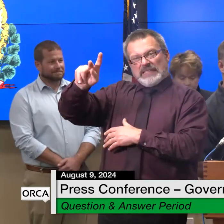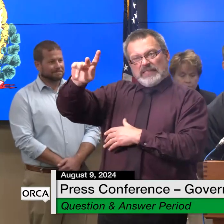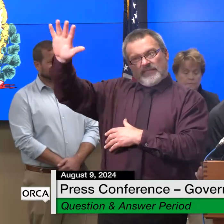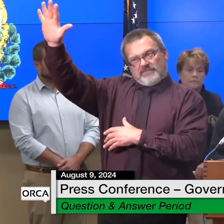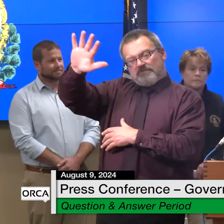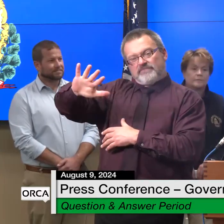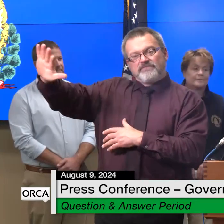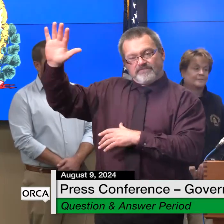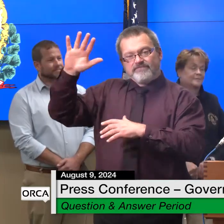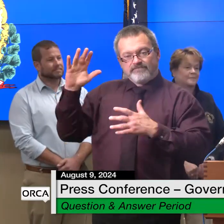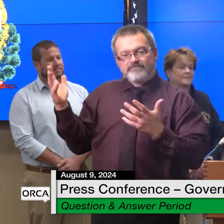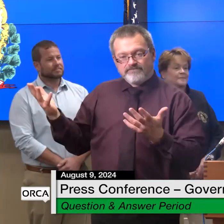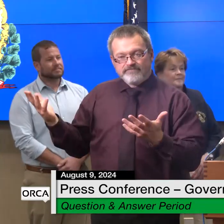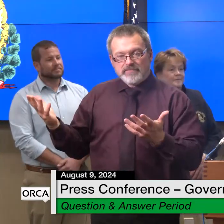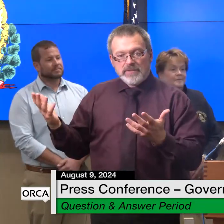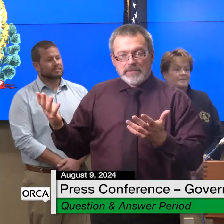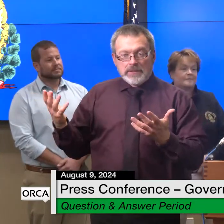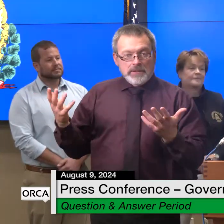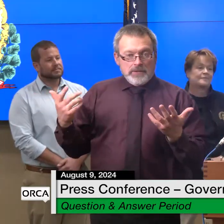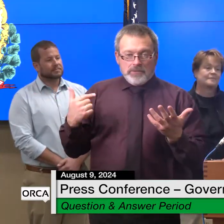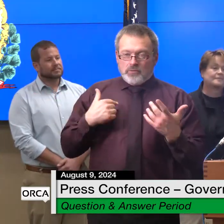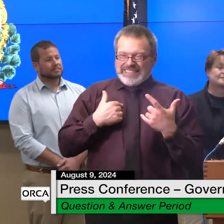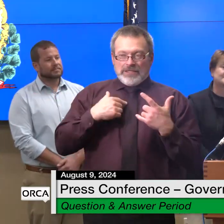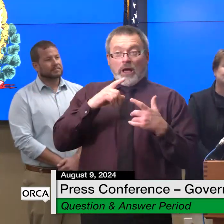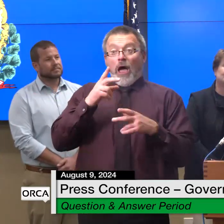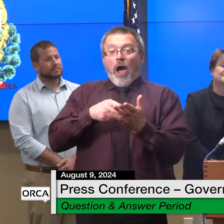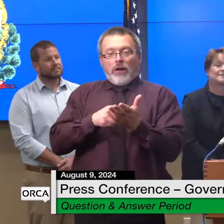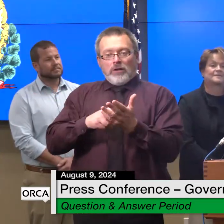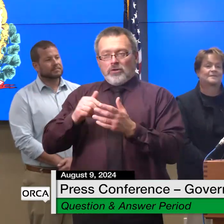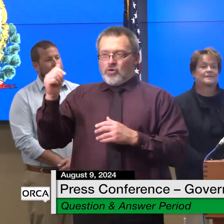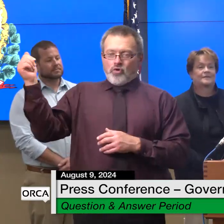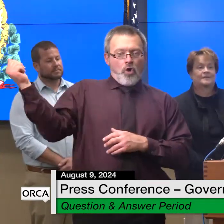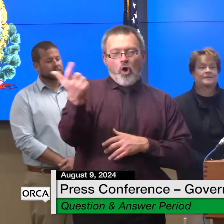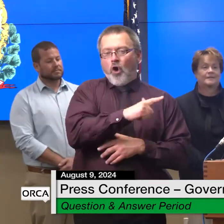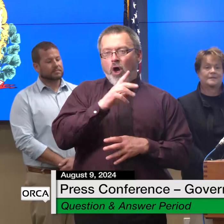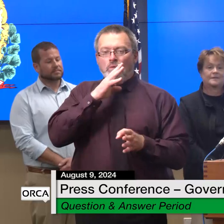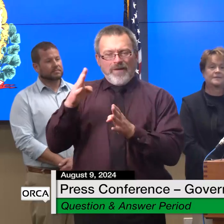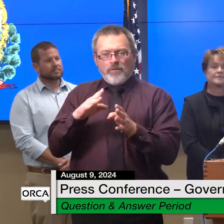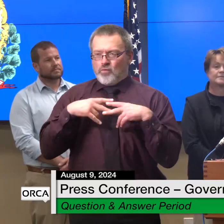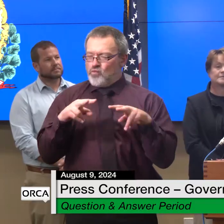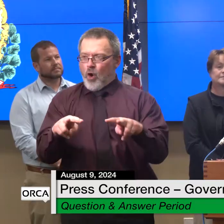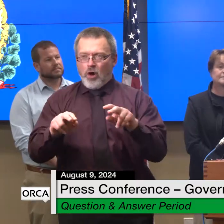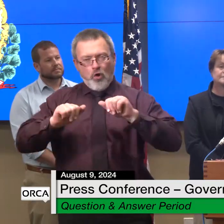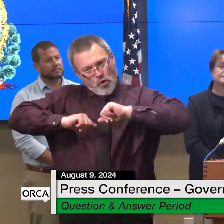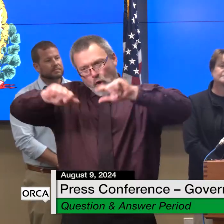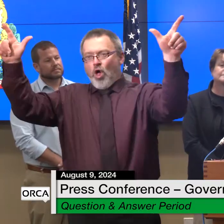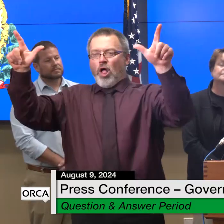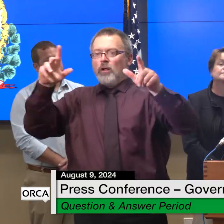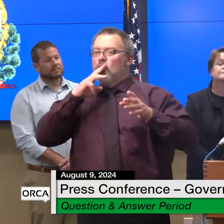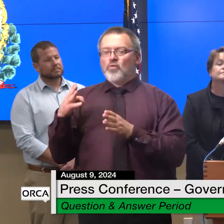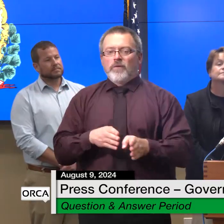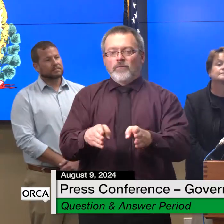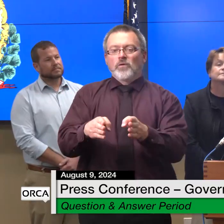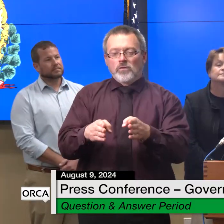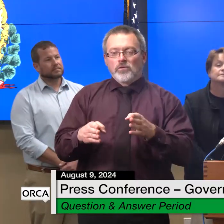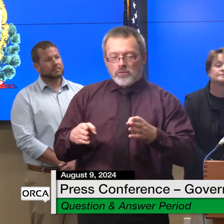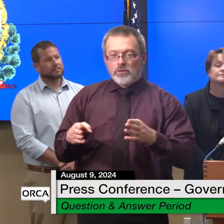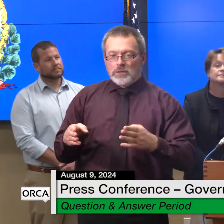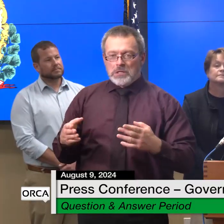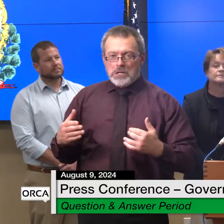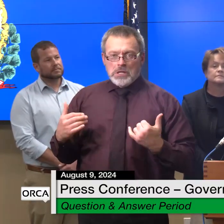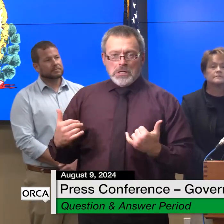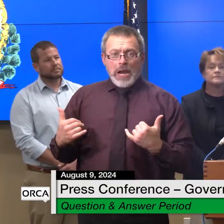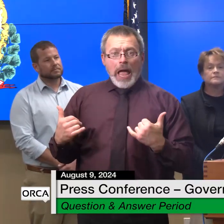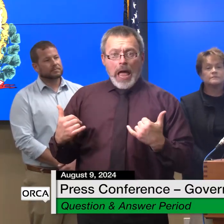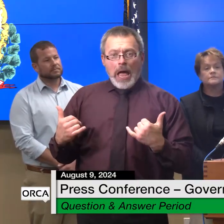and we're keeping an eye on all the rivers that normally give us conditions to worry about but at this time it looks like they'll mostly only get to action level